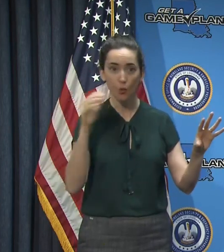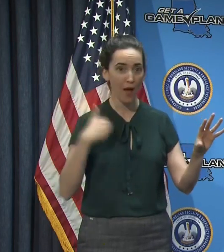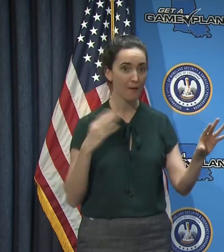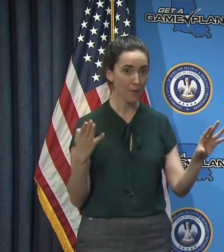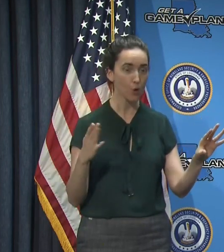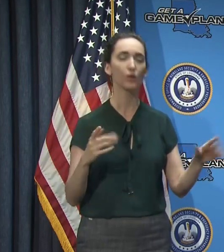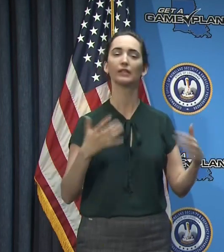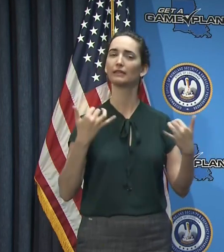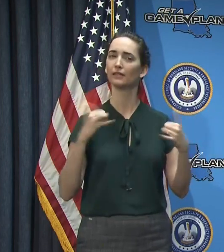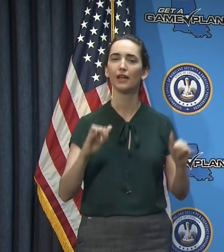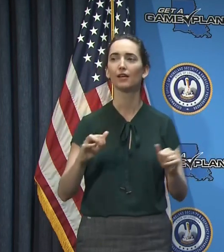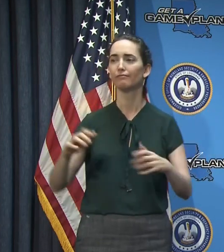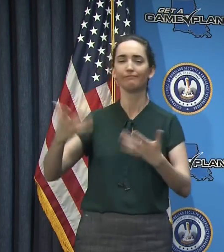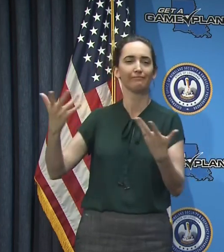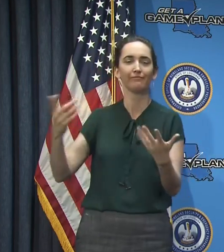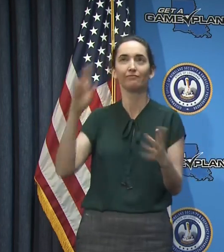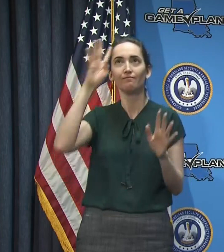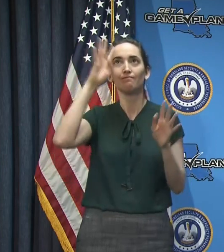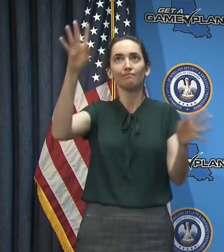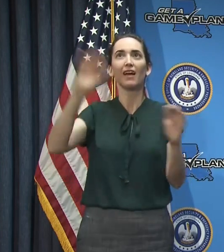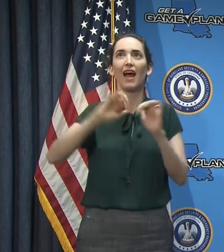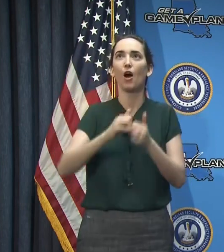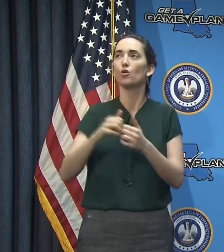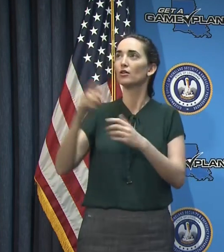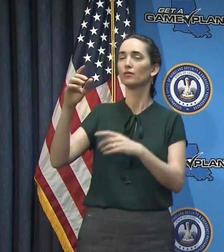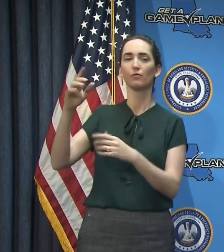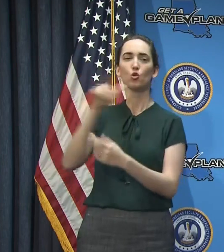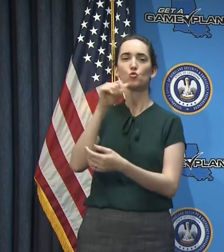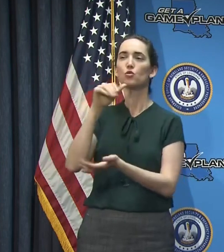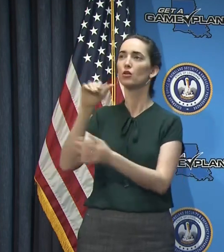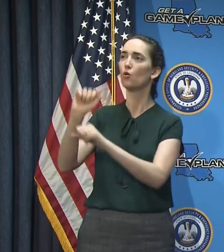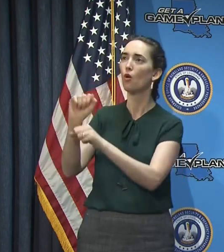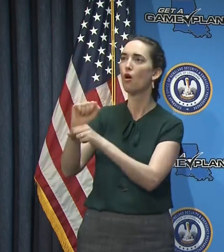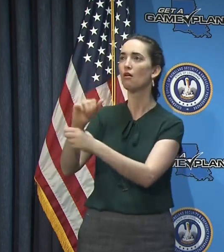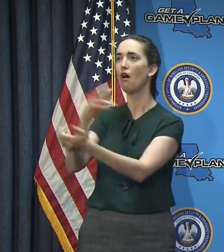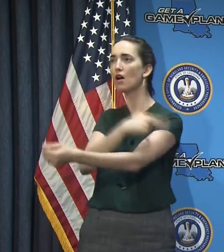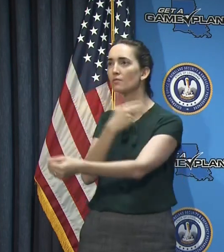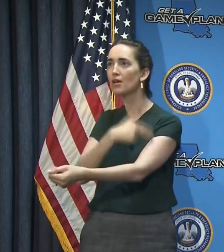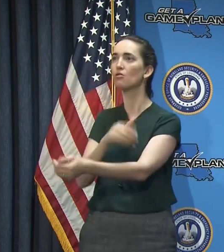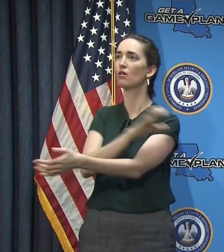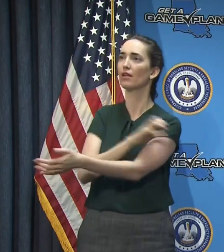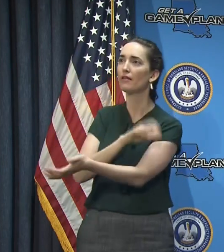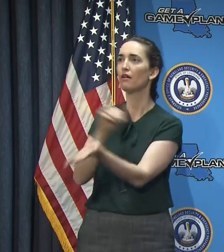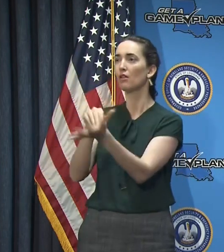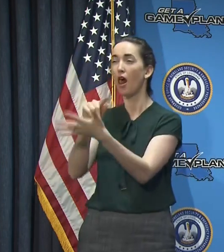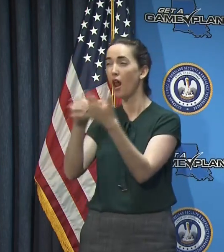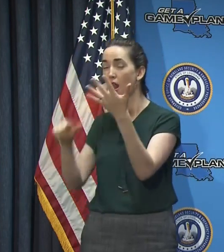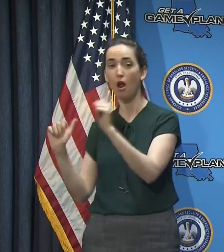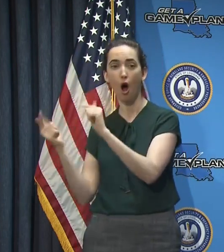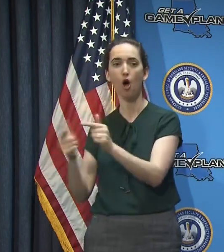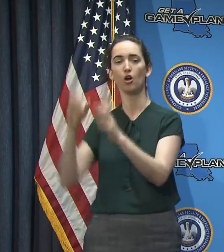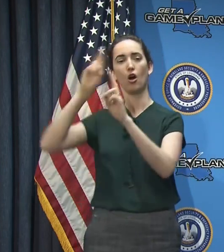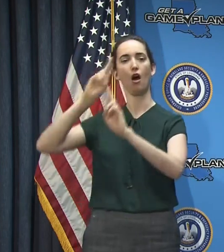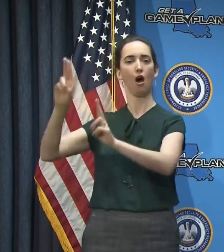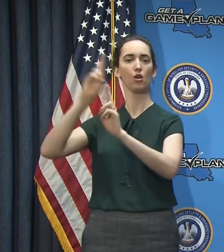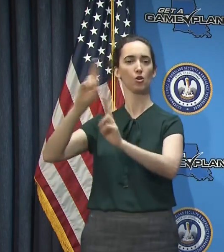medical heroes and first responders who are also heroes how much we collectively support and appreciate them.